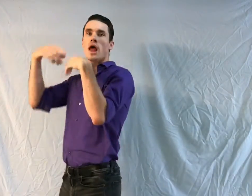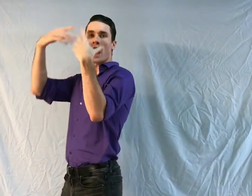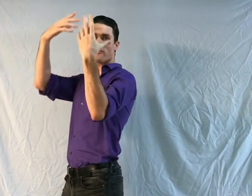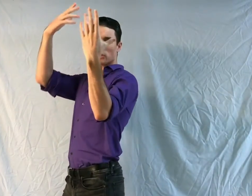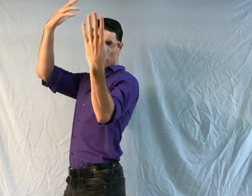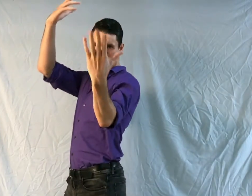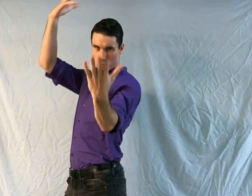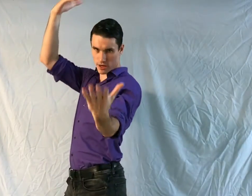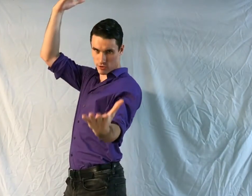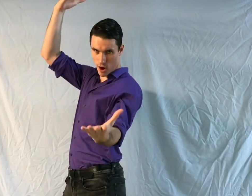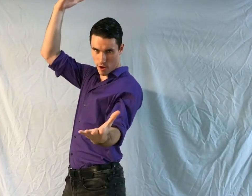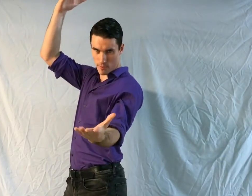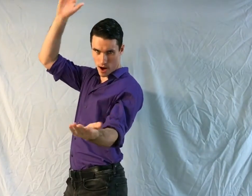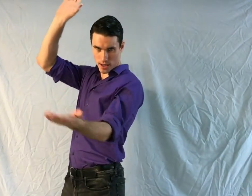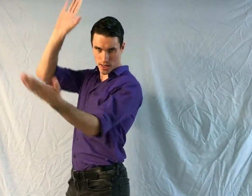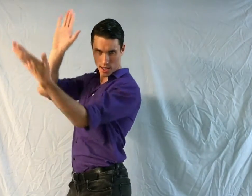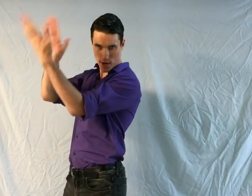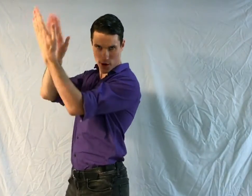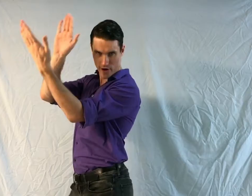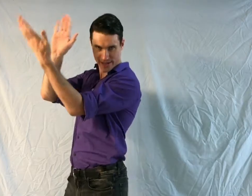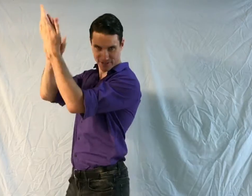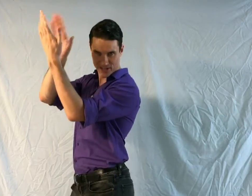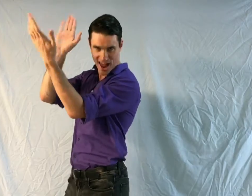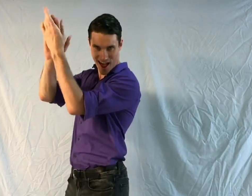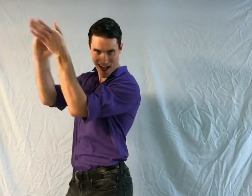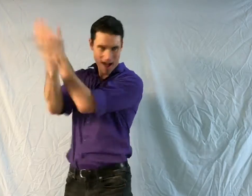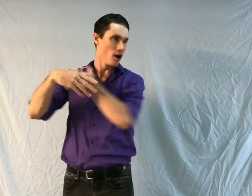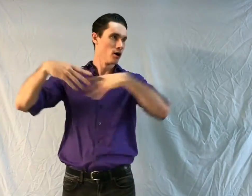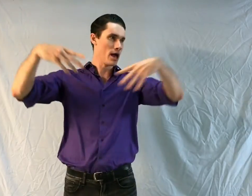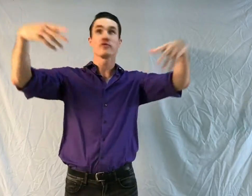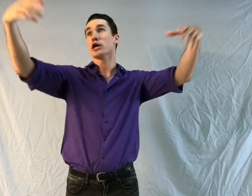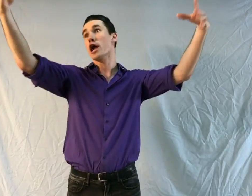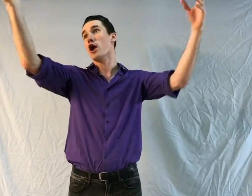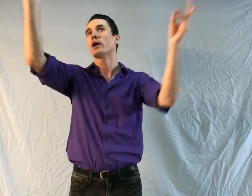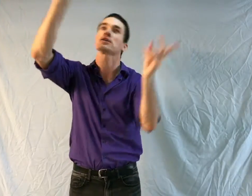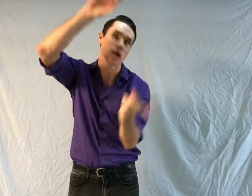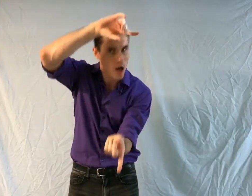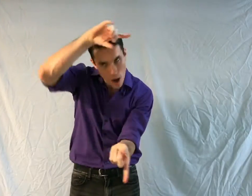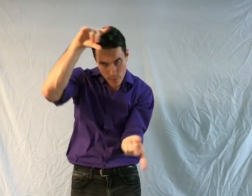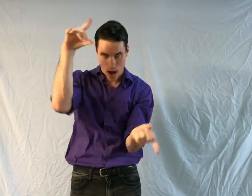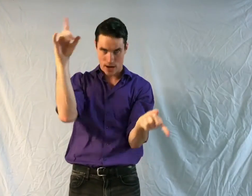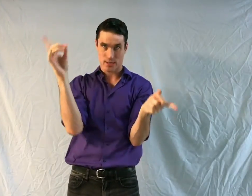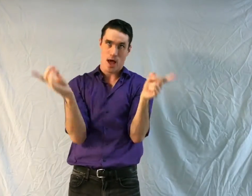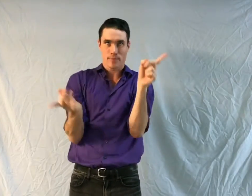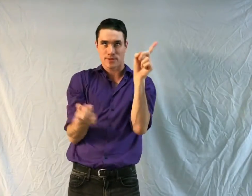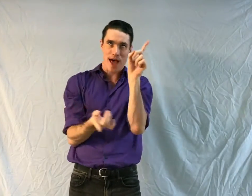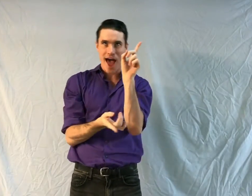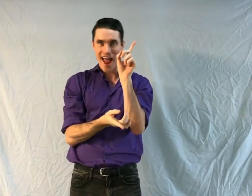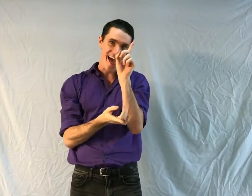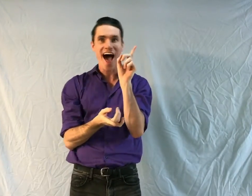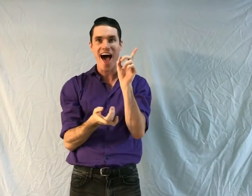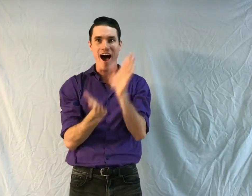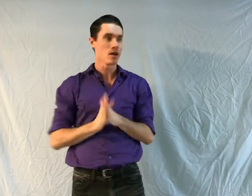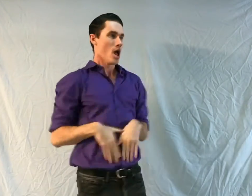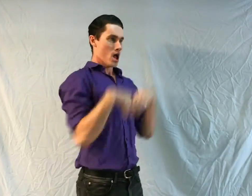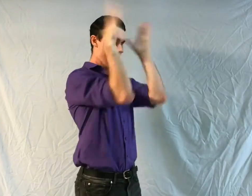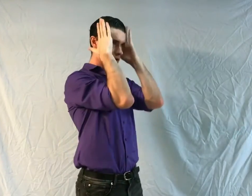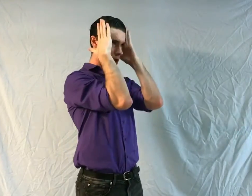Every year we throw a party here in town. Every year we turn off, there is upside down. Every